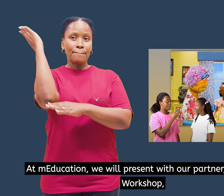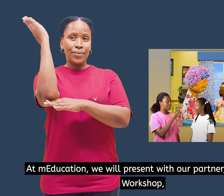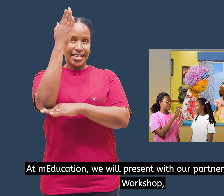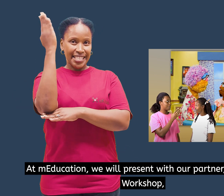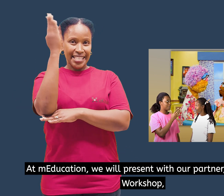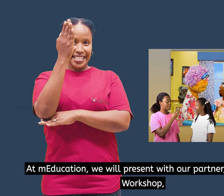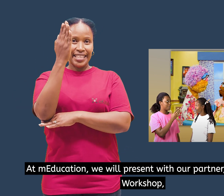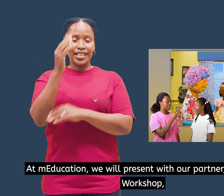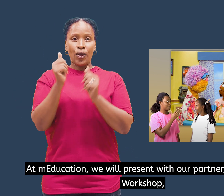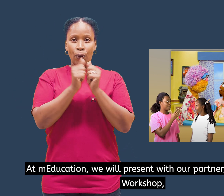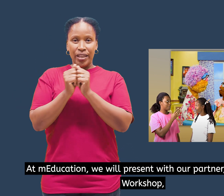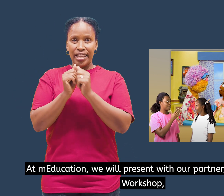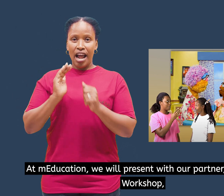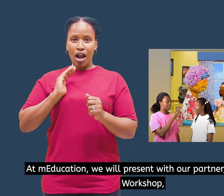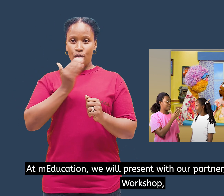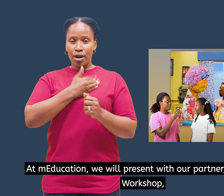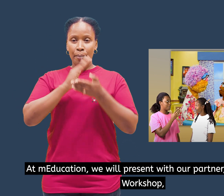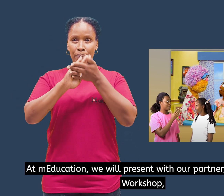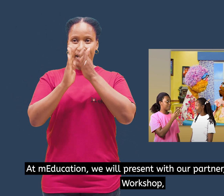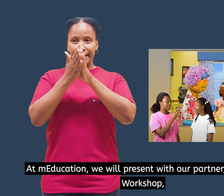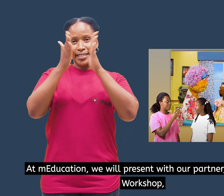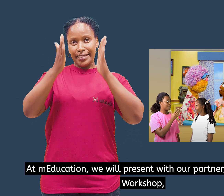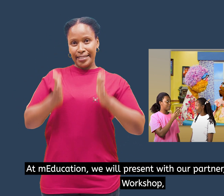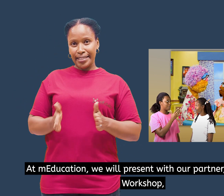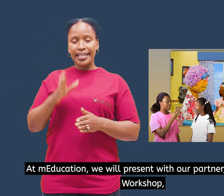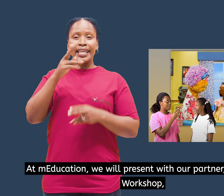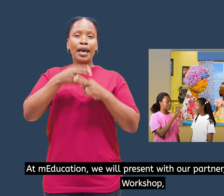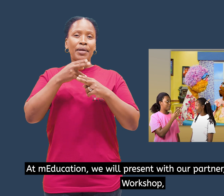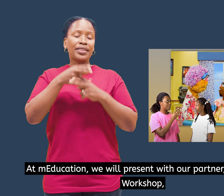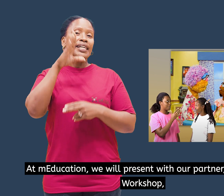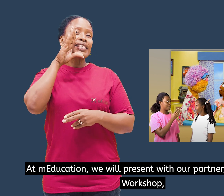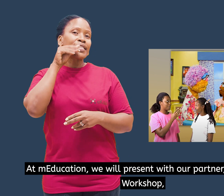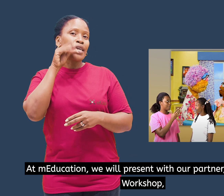At M-Education, we will present with our partner, Sesame Workshop,